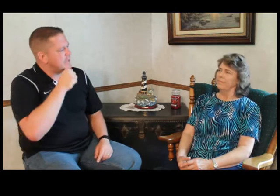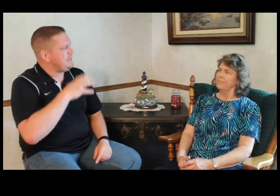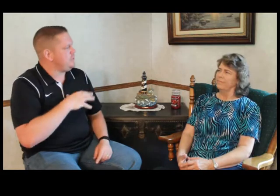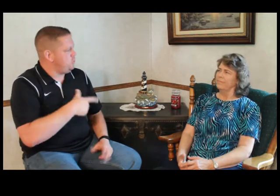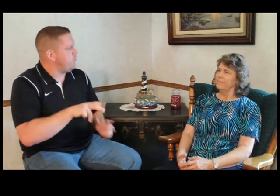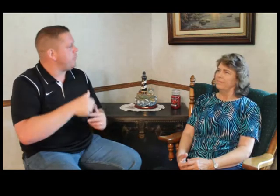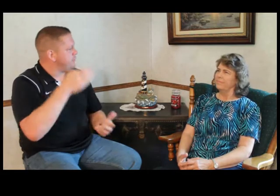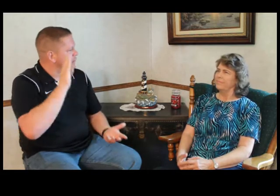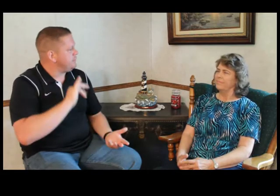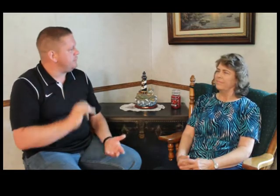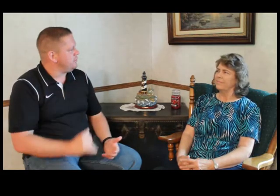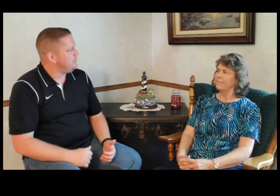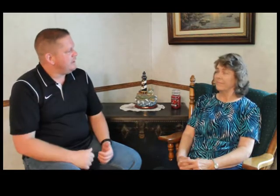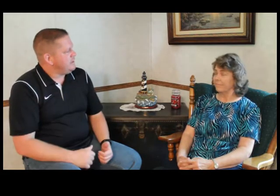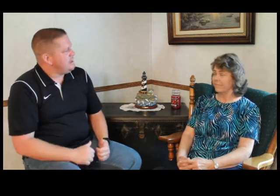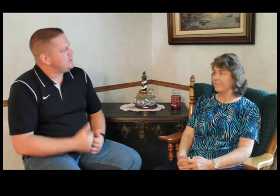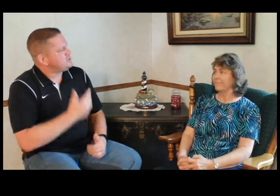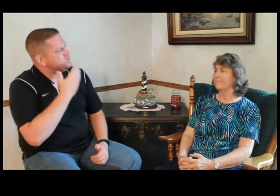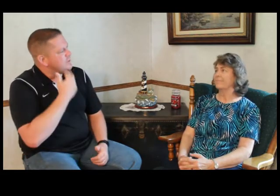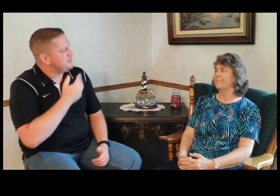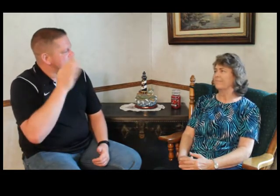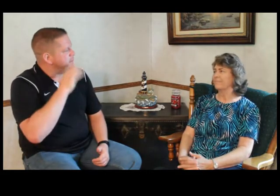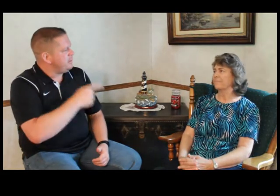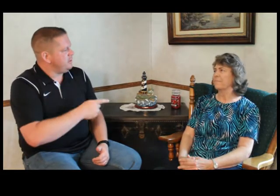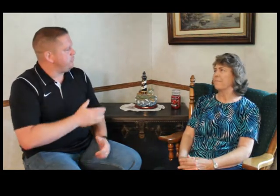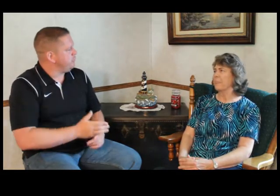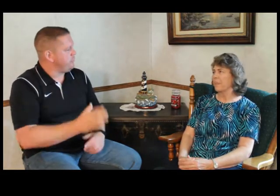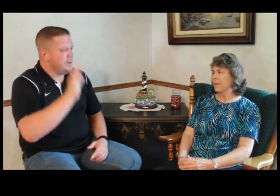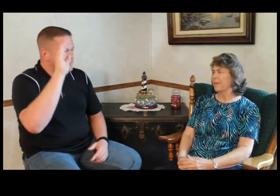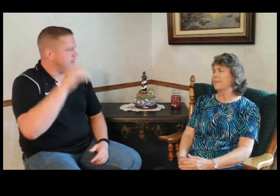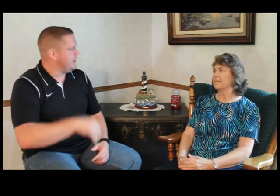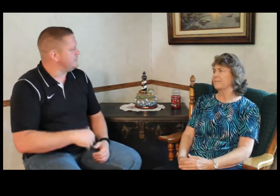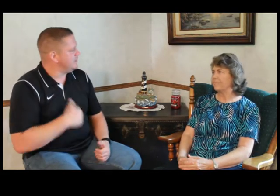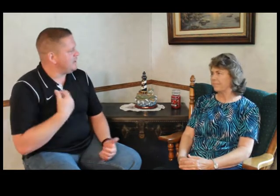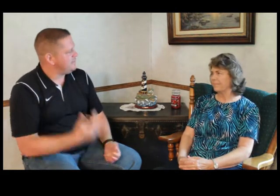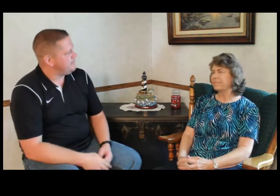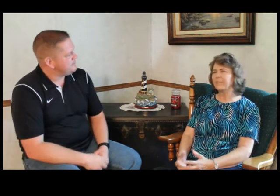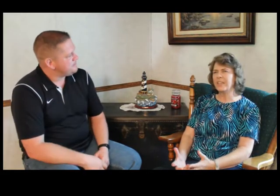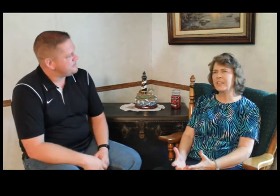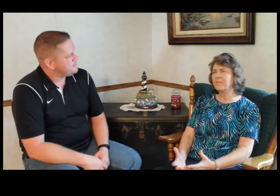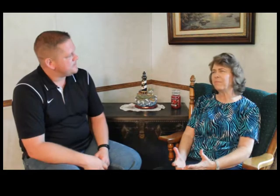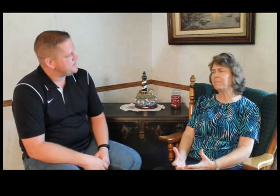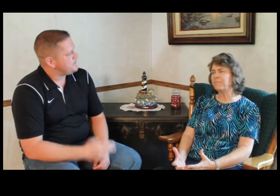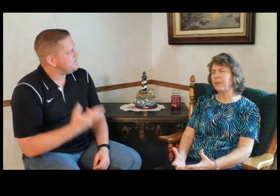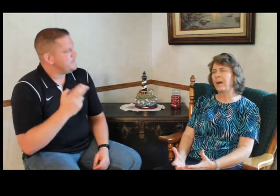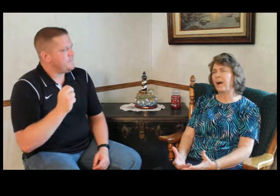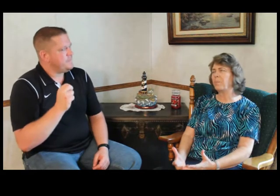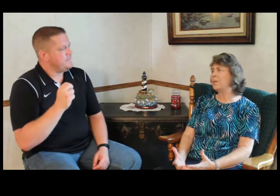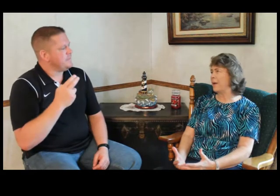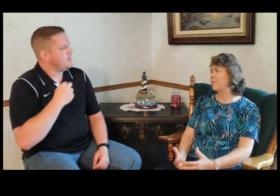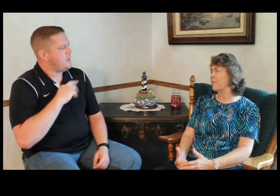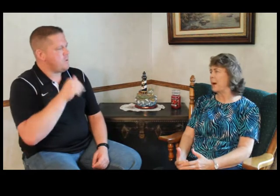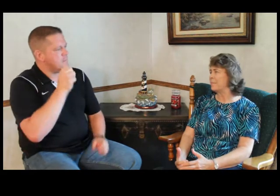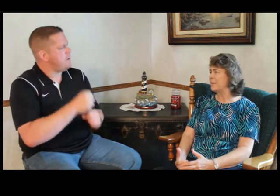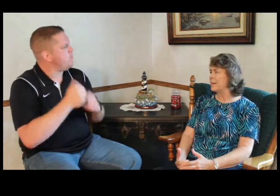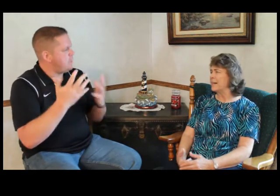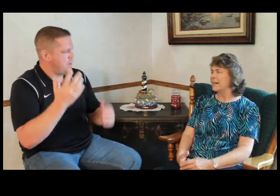lady, you walk with God too. How sweet has God been to you through the ups and downs of life? He's, I wouldn't have made it without him. And,